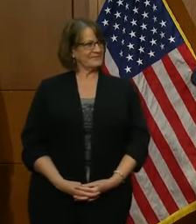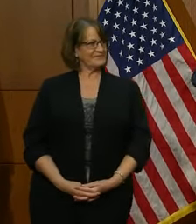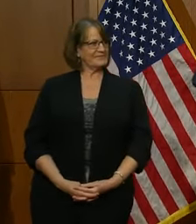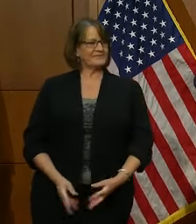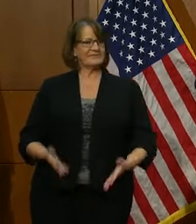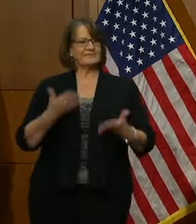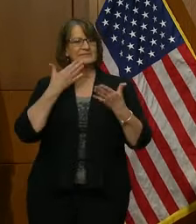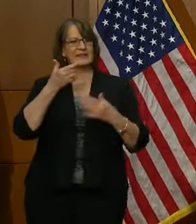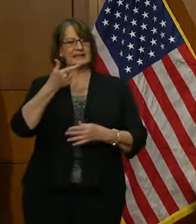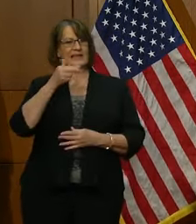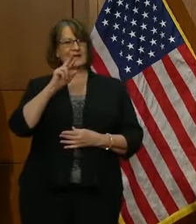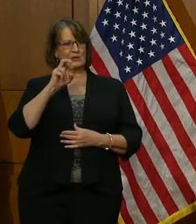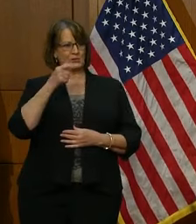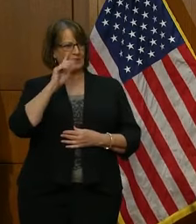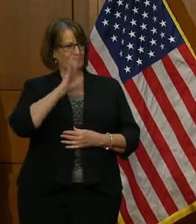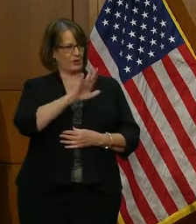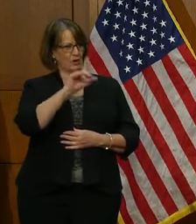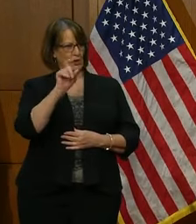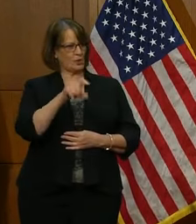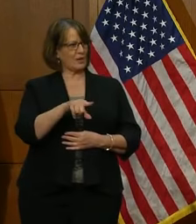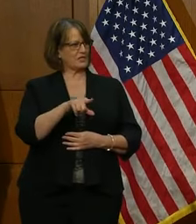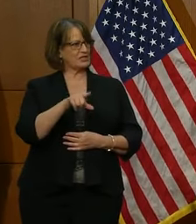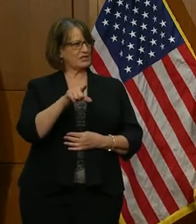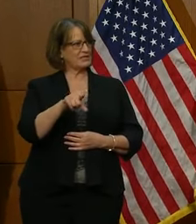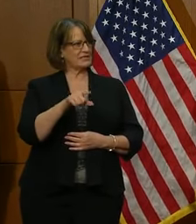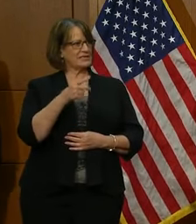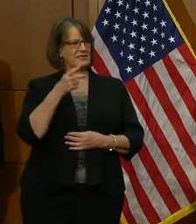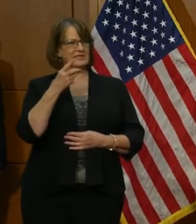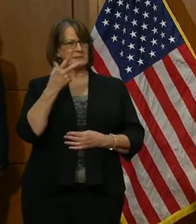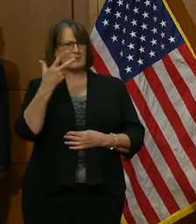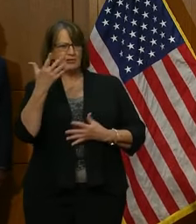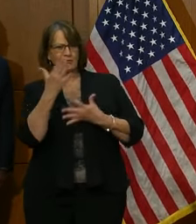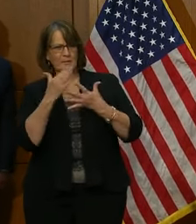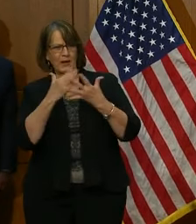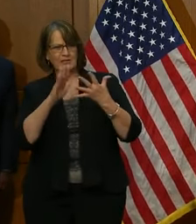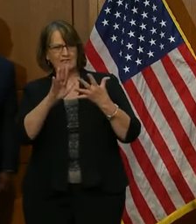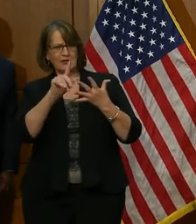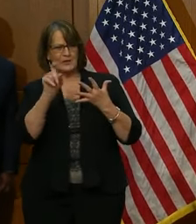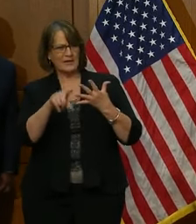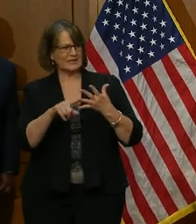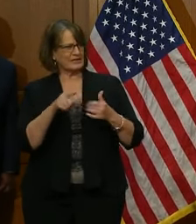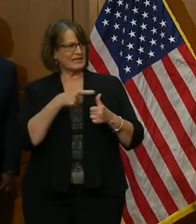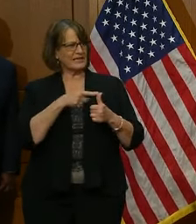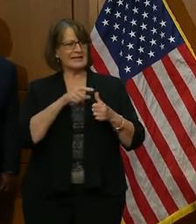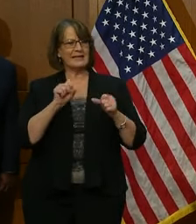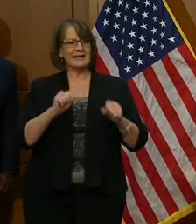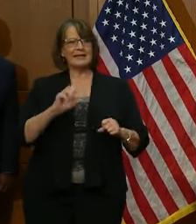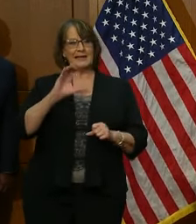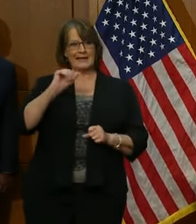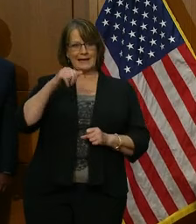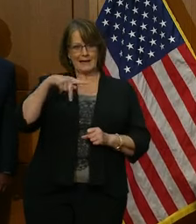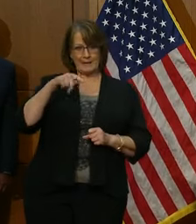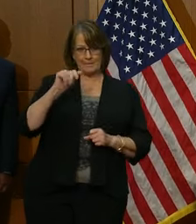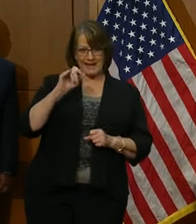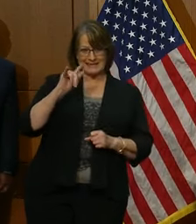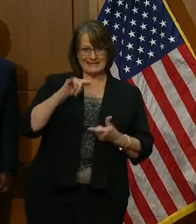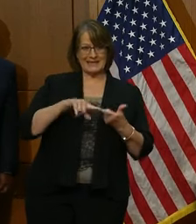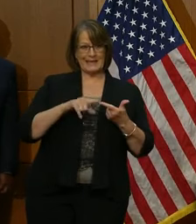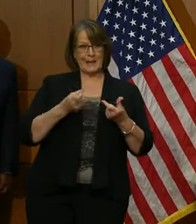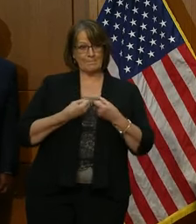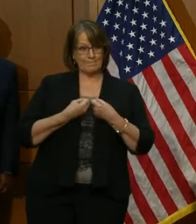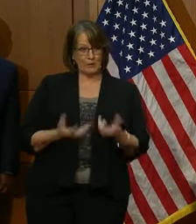Thank you, Greg, for the question. I think your question was in two, well, three parts, actually, capacity and, I believe, burnout,